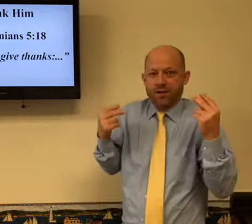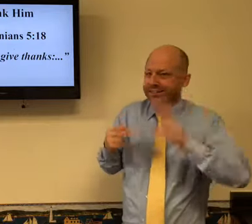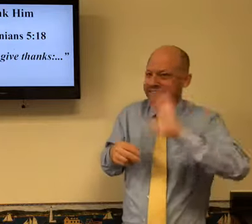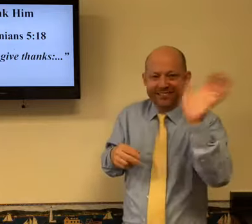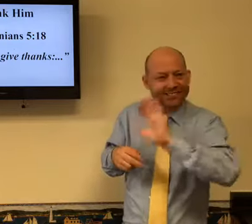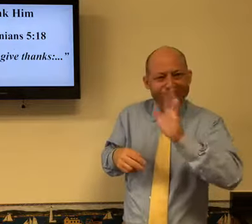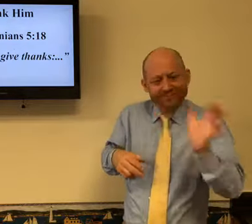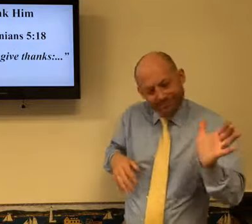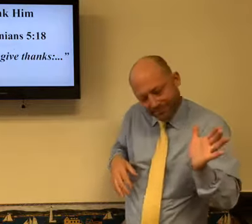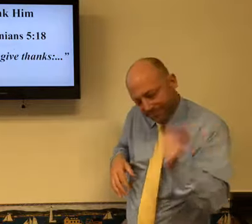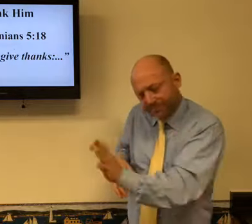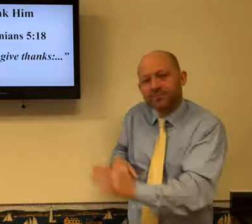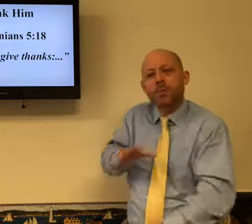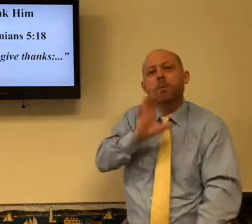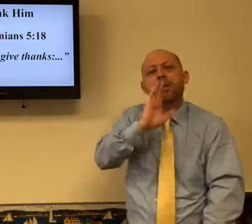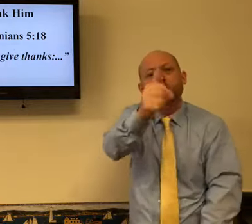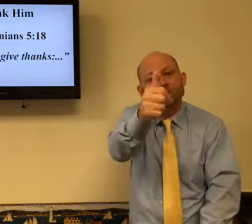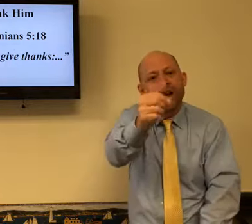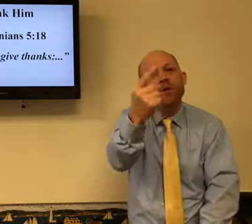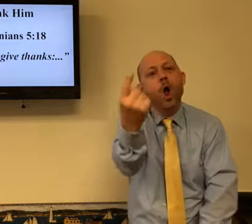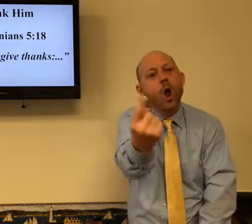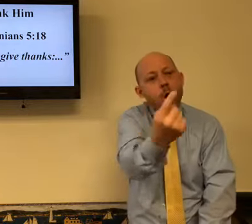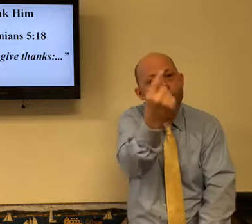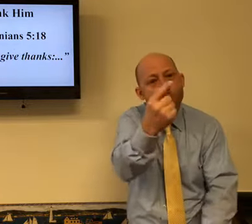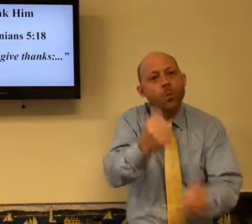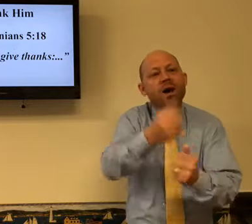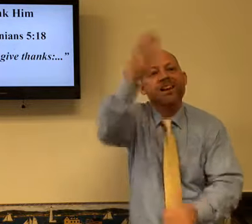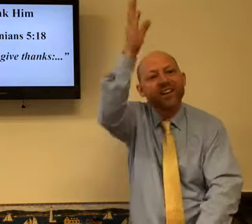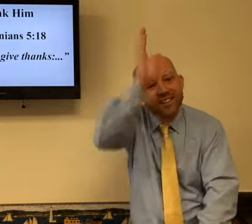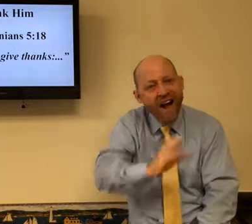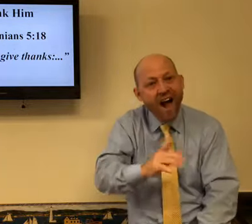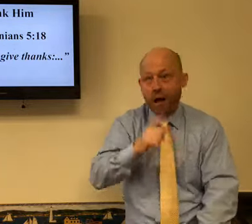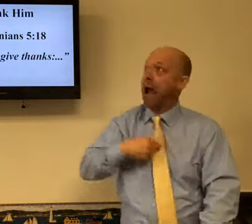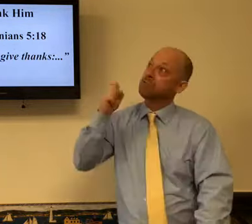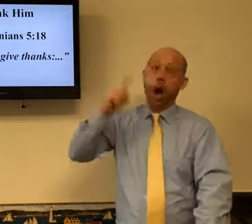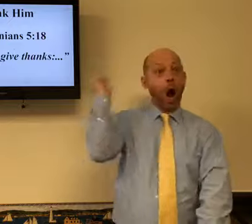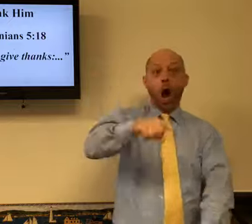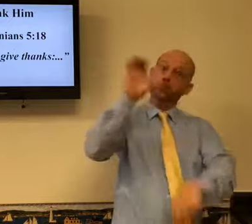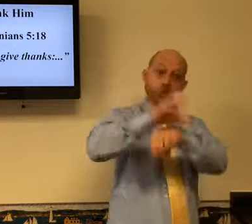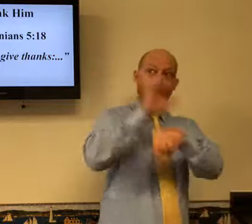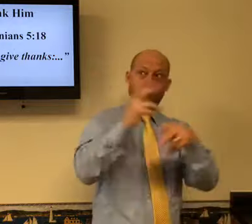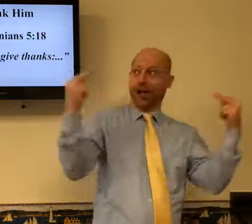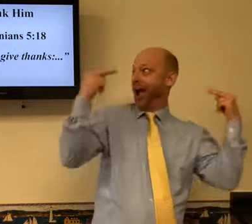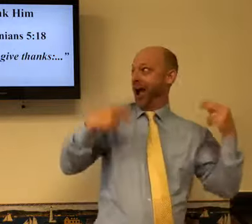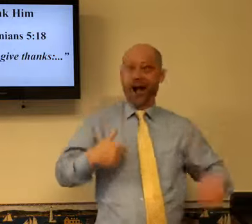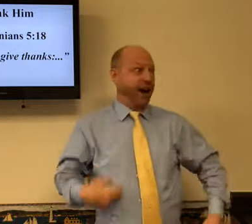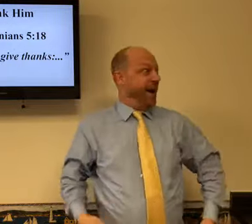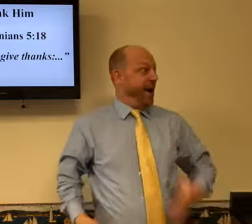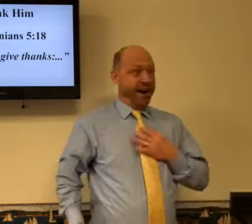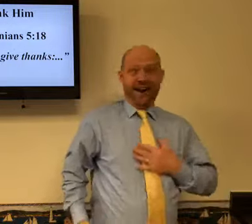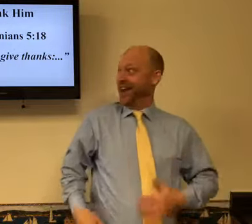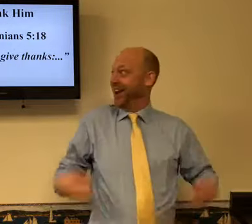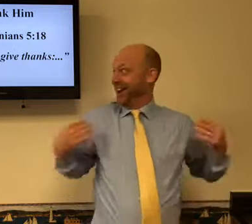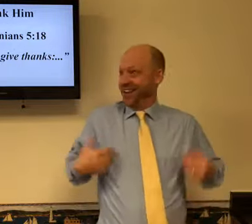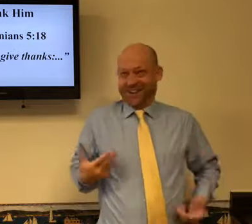You don't have to have people watching you. Be yourself. Be alone. Be with God. Will I have to go to church and